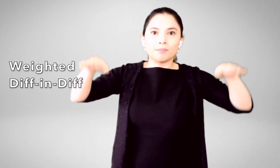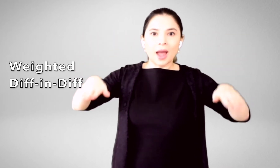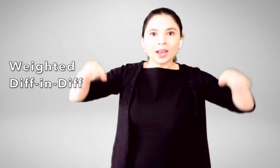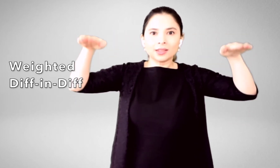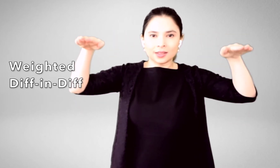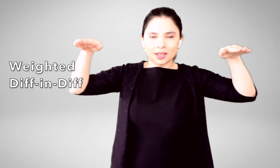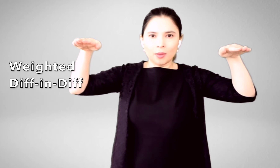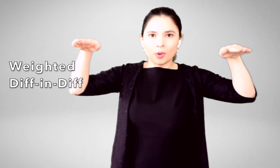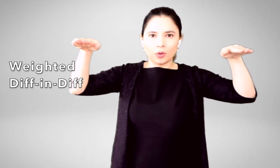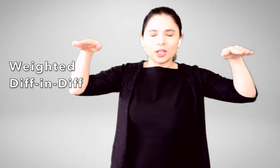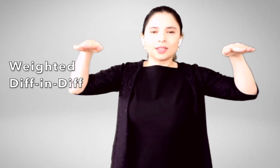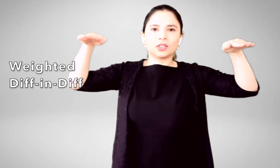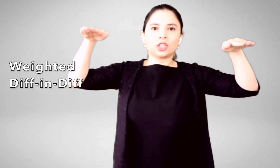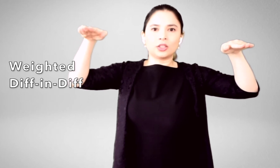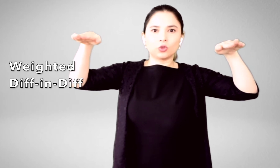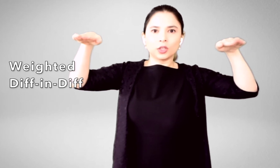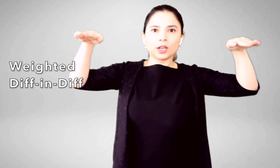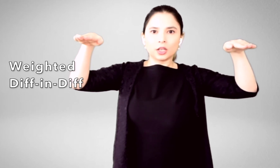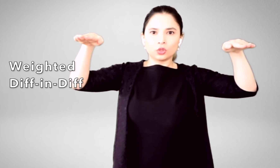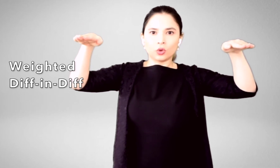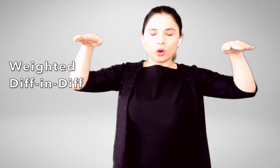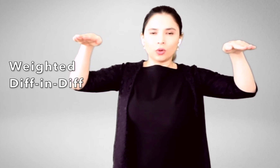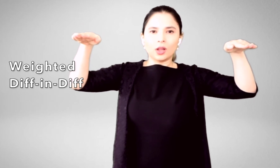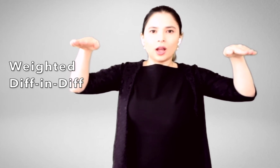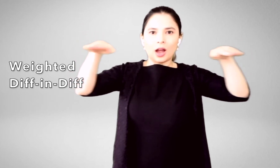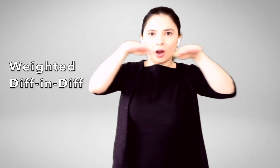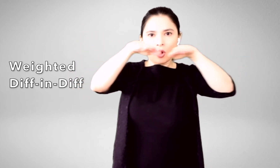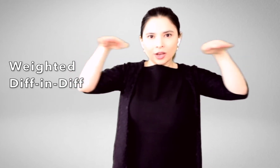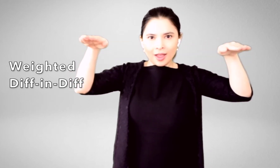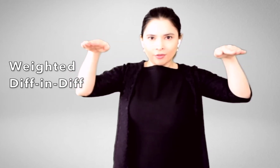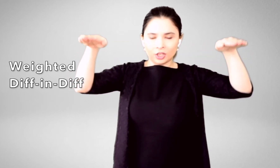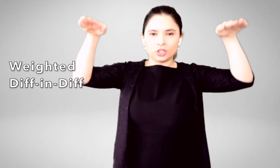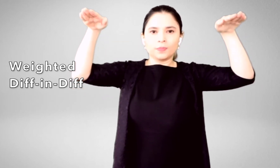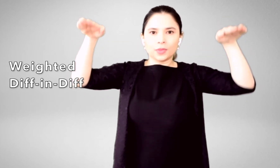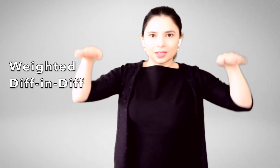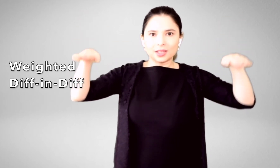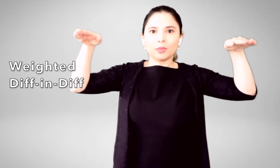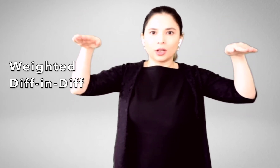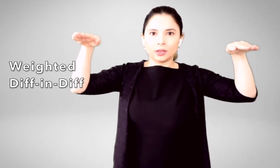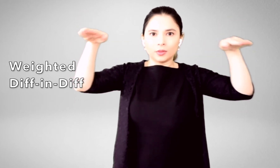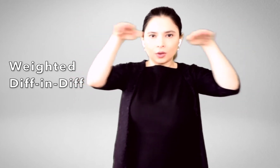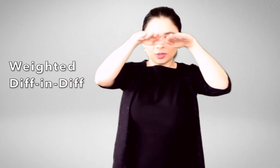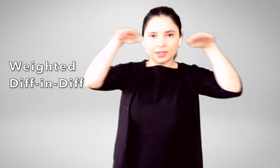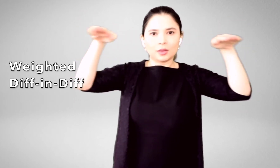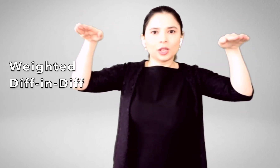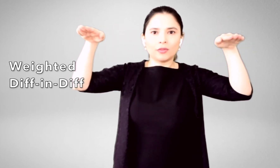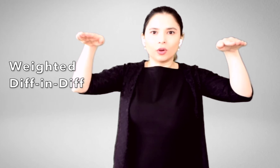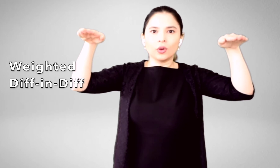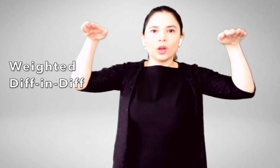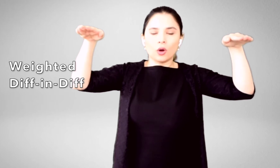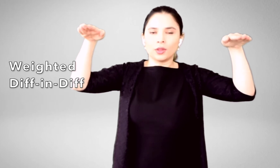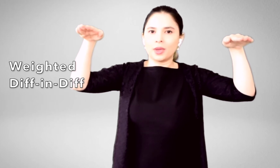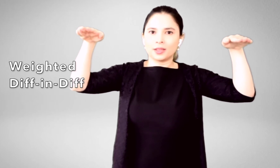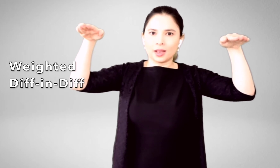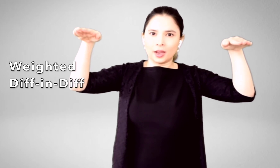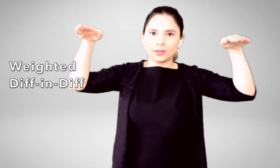balance the sample such that treated and control are, on average, similar on the same level on the baseline